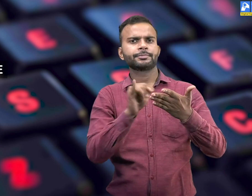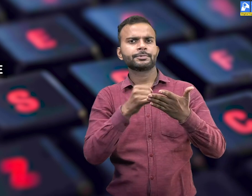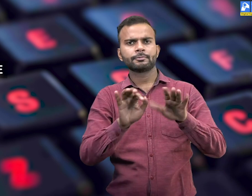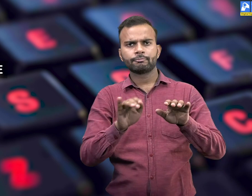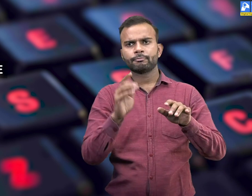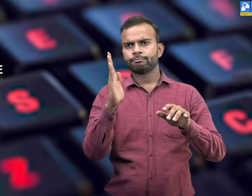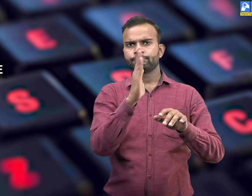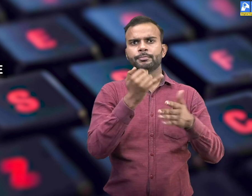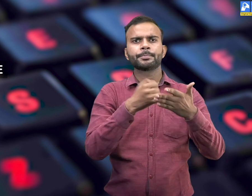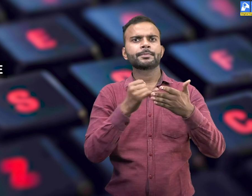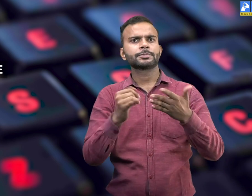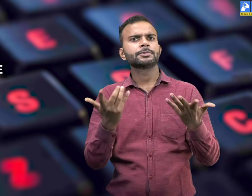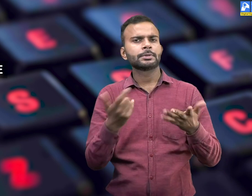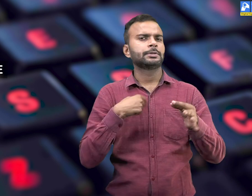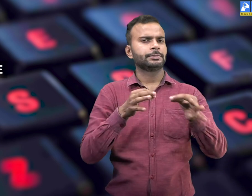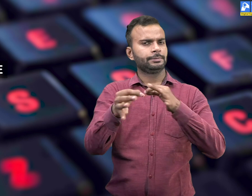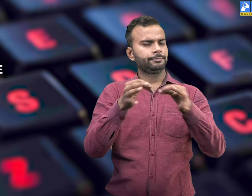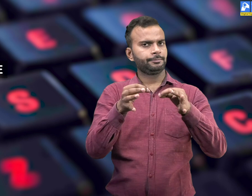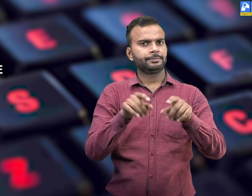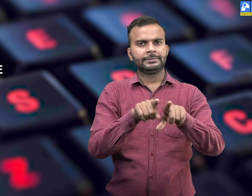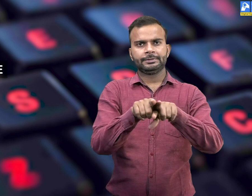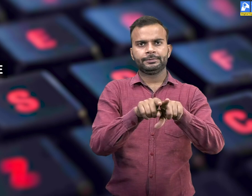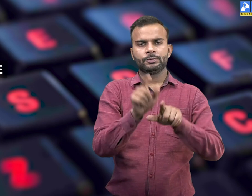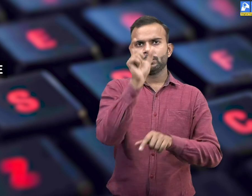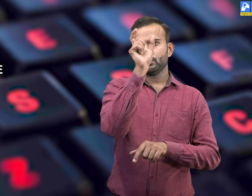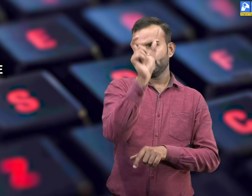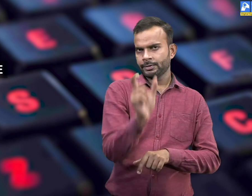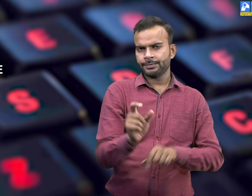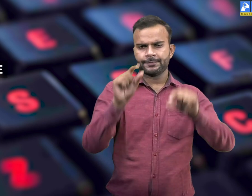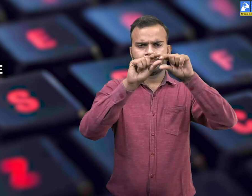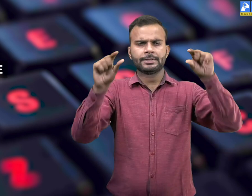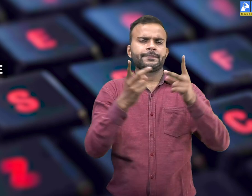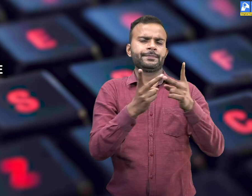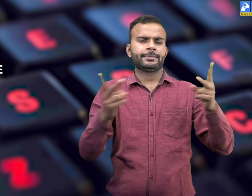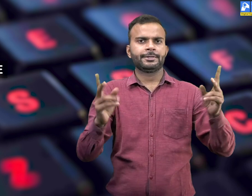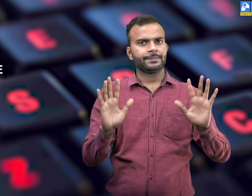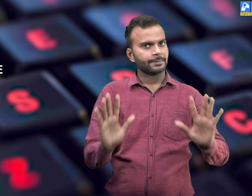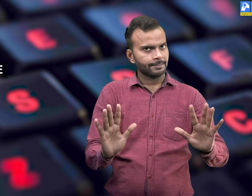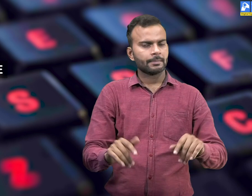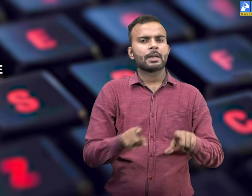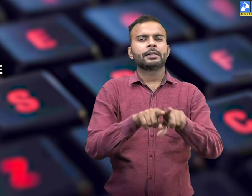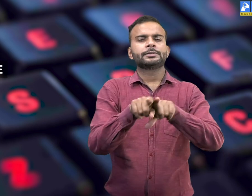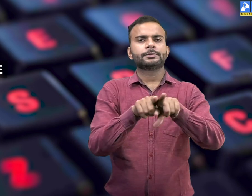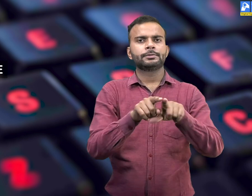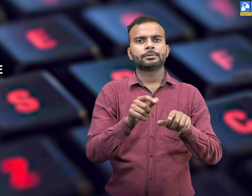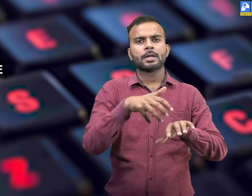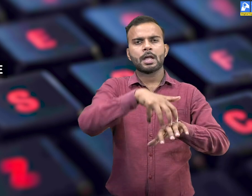This key is used to erase the letter after the cursor or to erase the selected